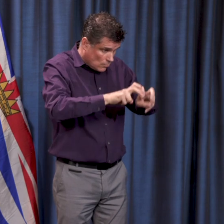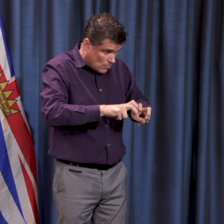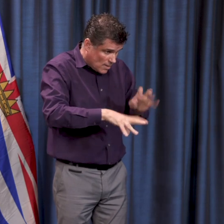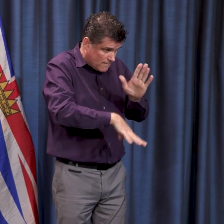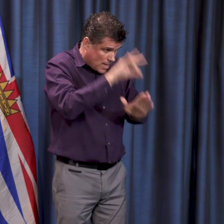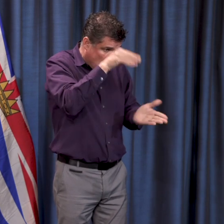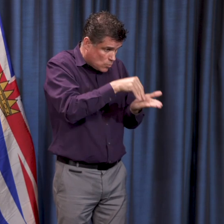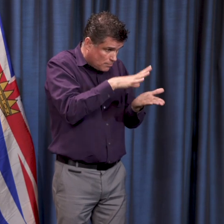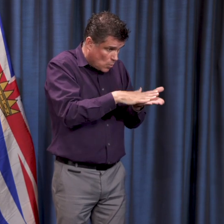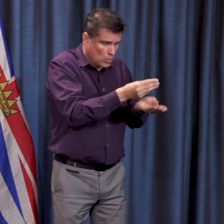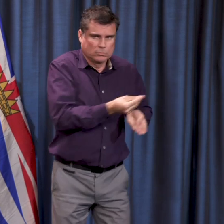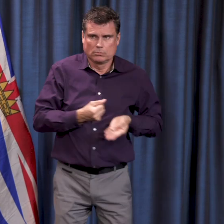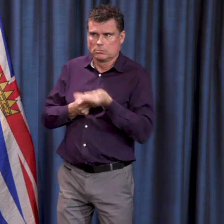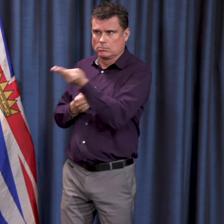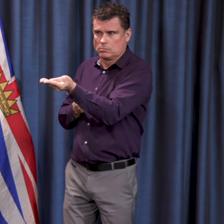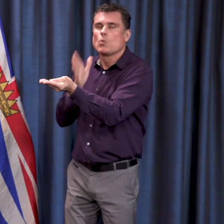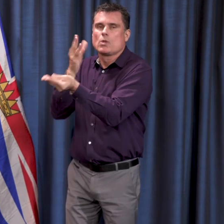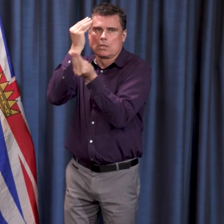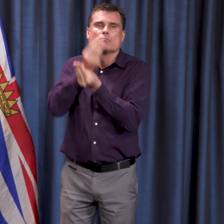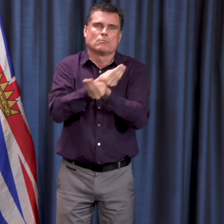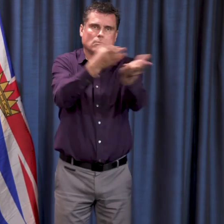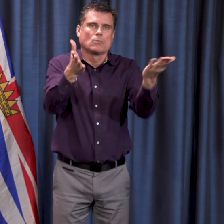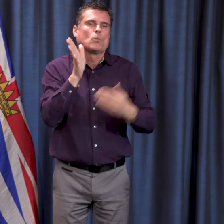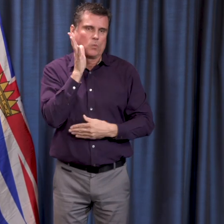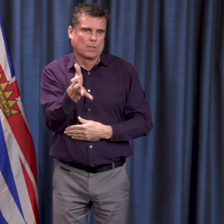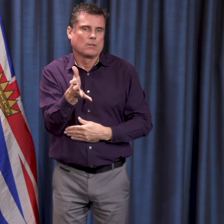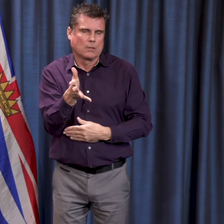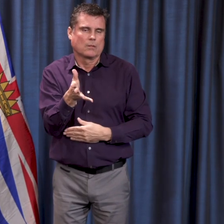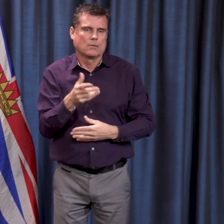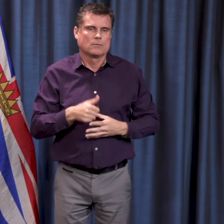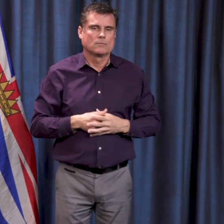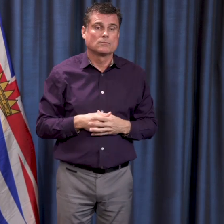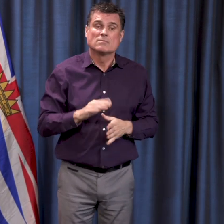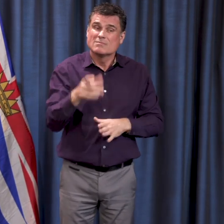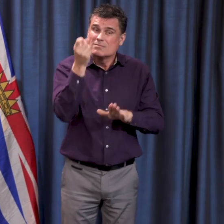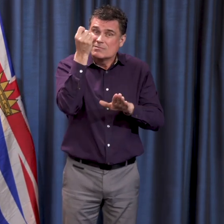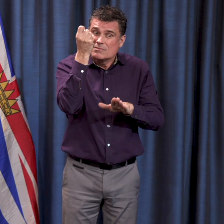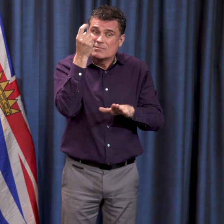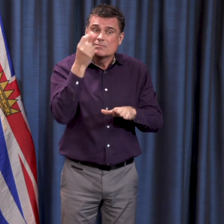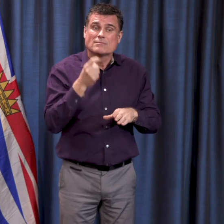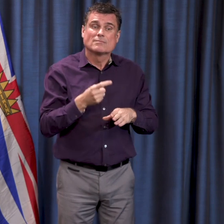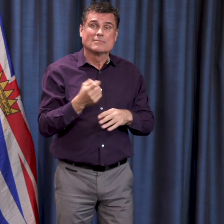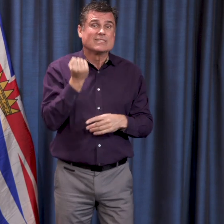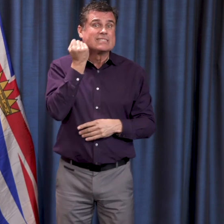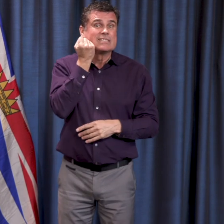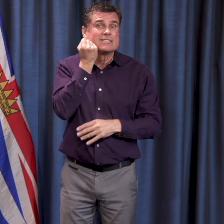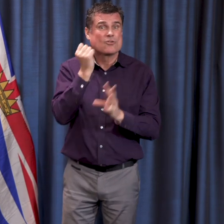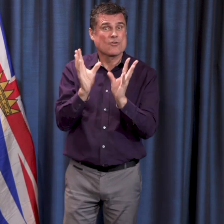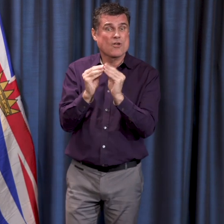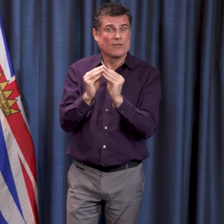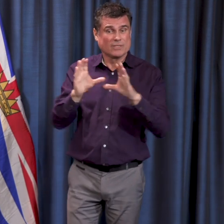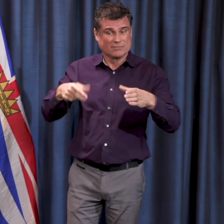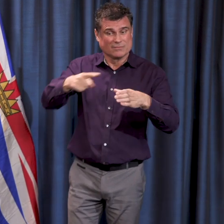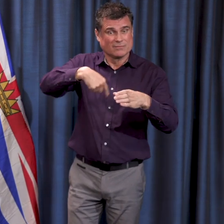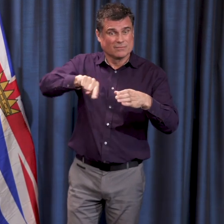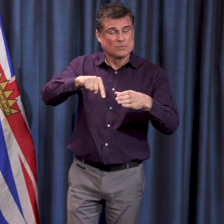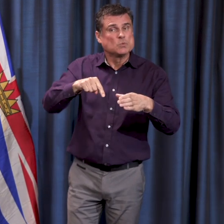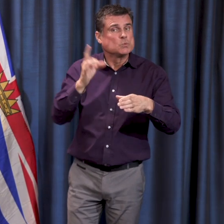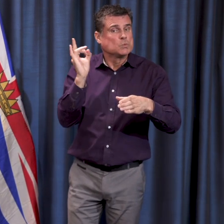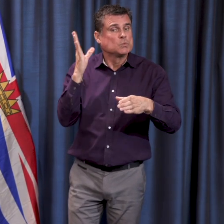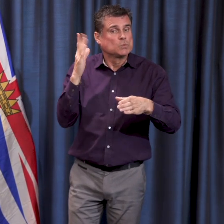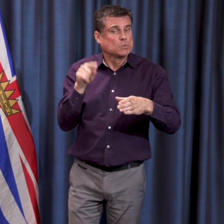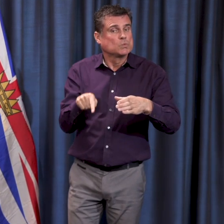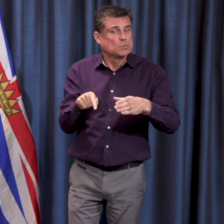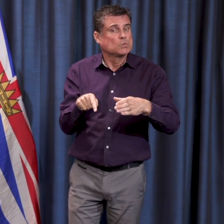I will share as well that this conference is a major source of some of the infections that